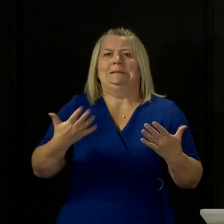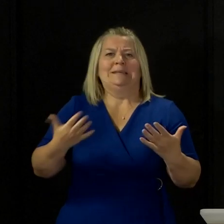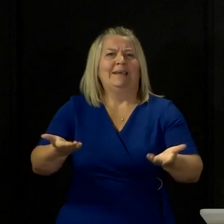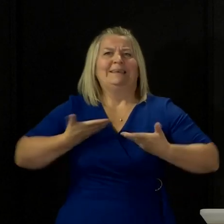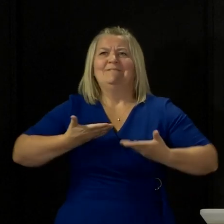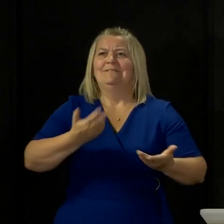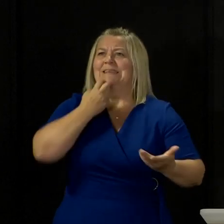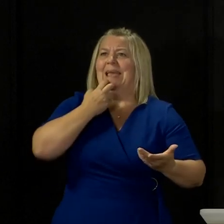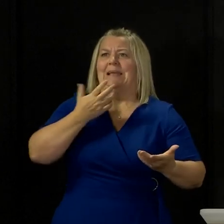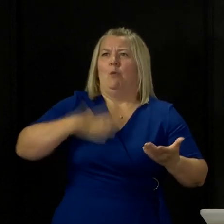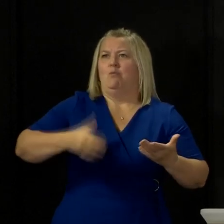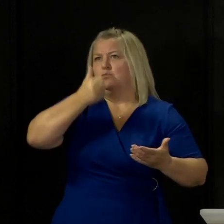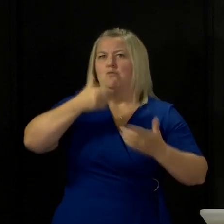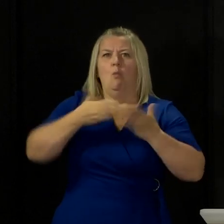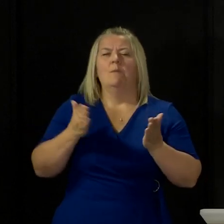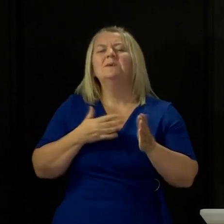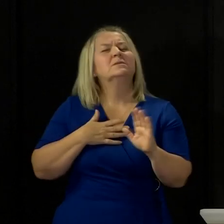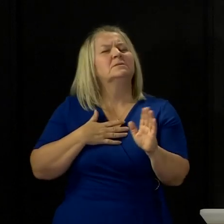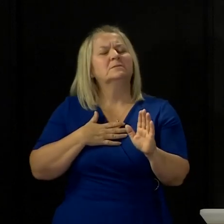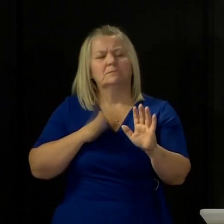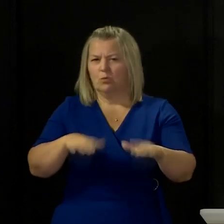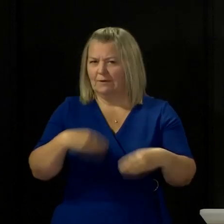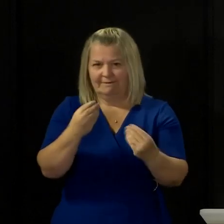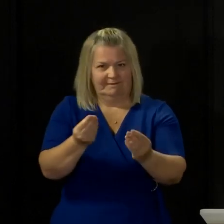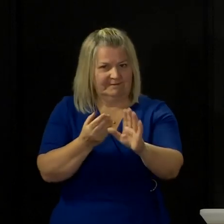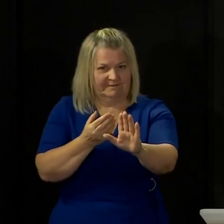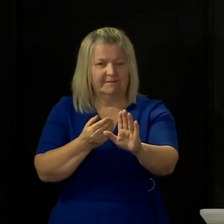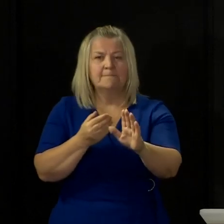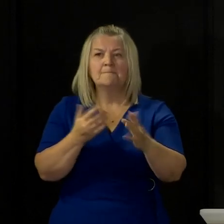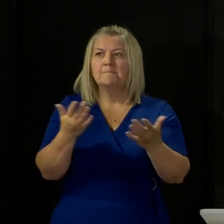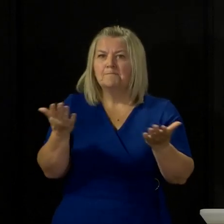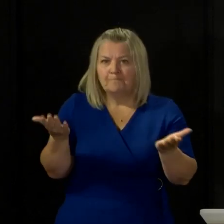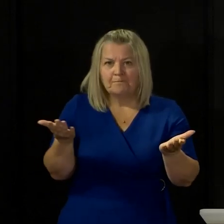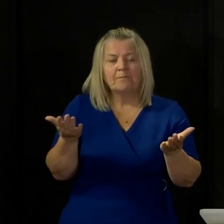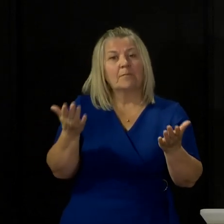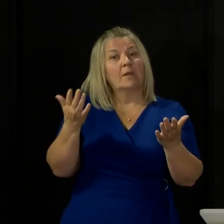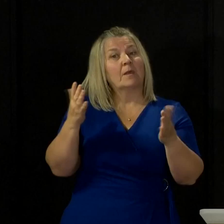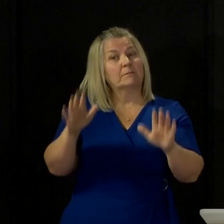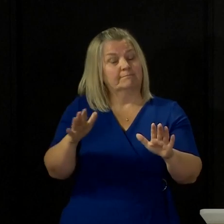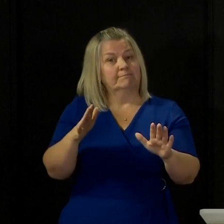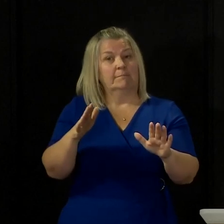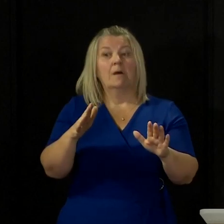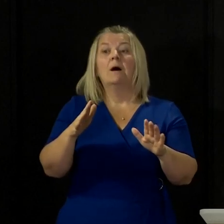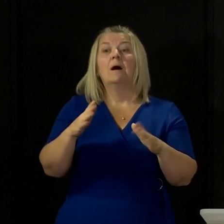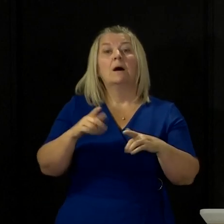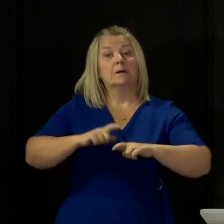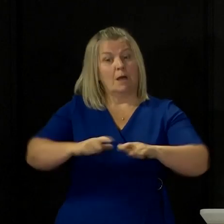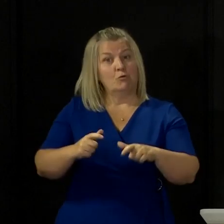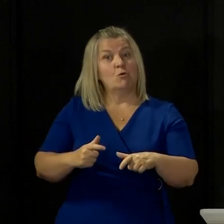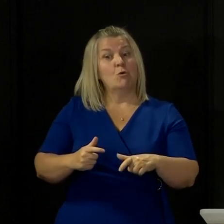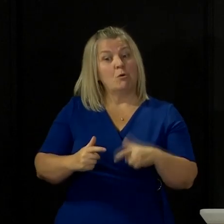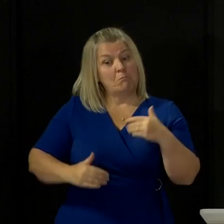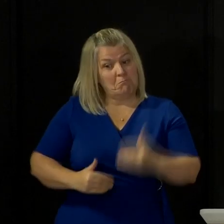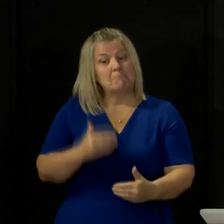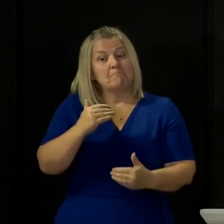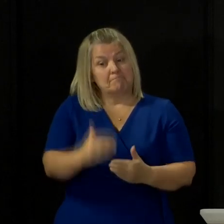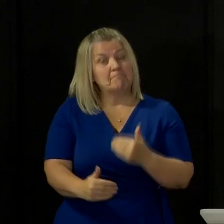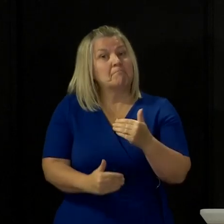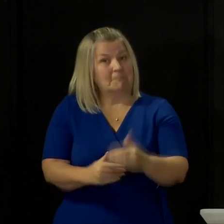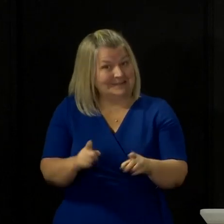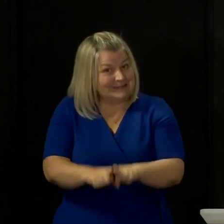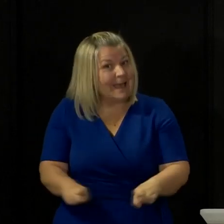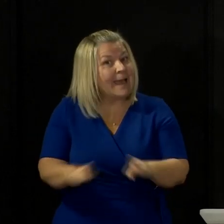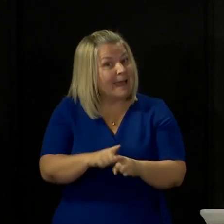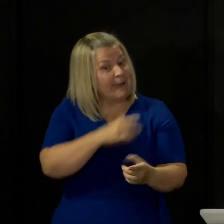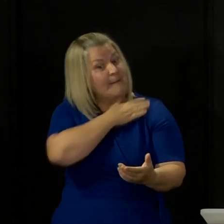firmly at this stage. So without putting dates on it, my message is if we all continue to take the actions that we've been taking to suppress the virus, then we'll be